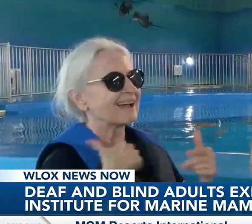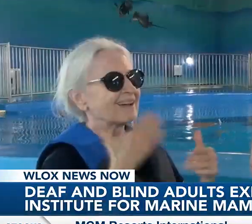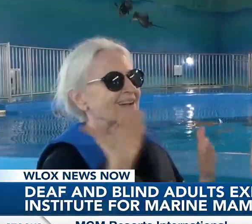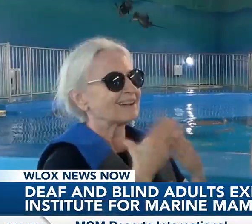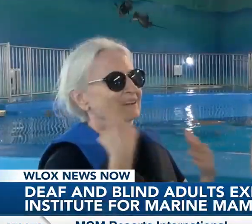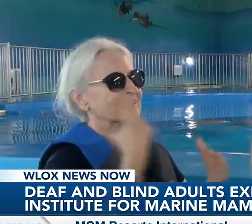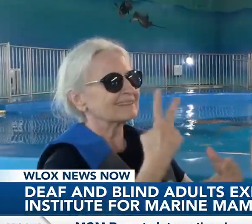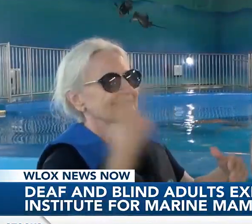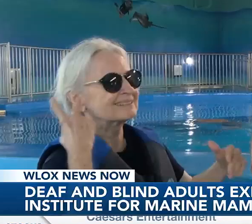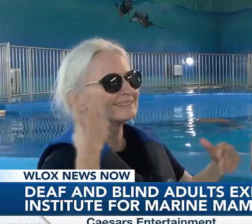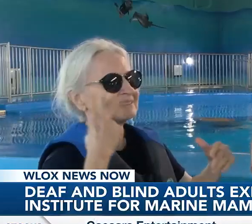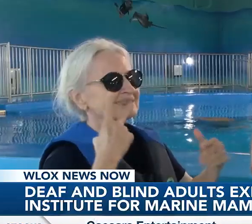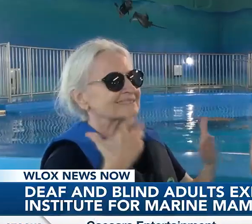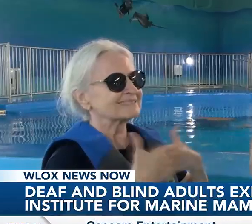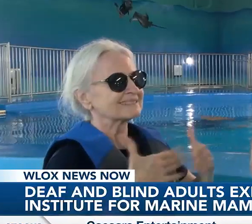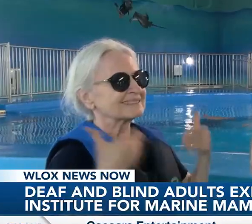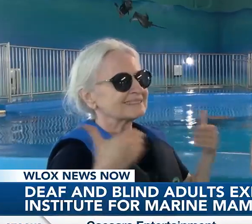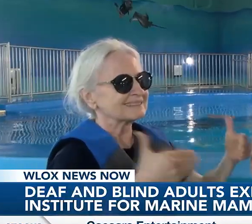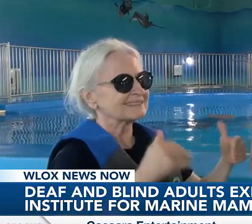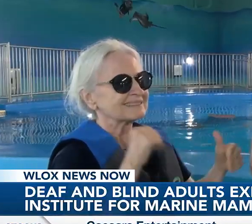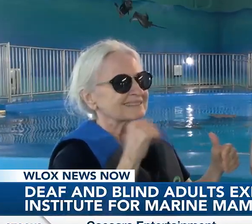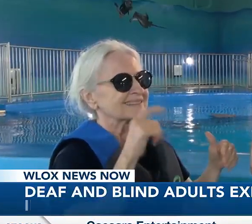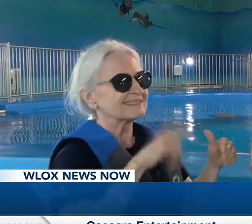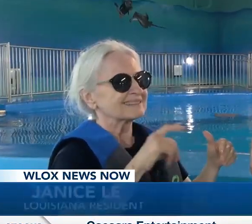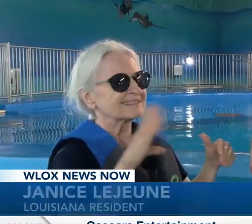it would be a good memory, too, to look back to.